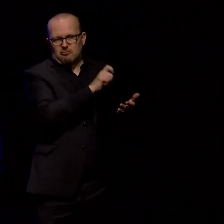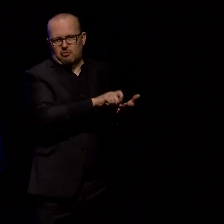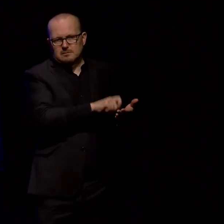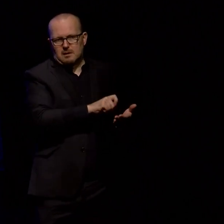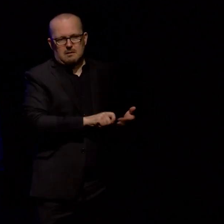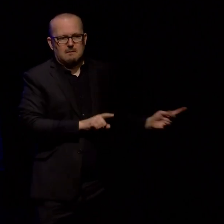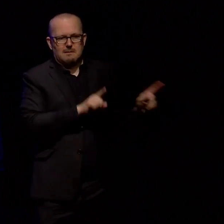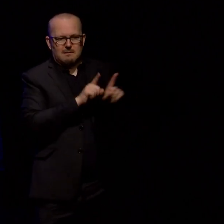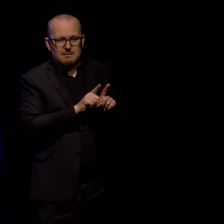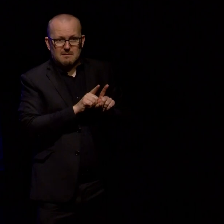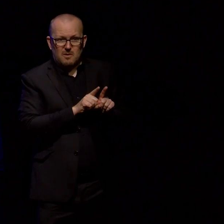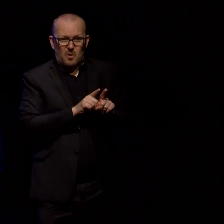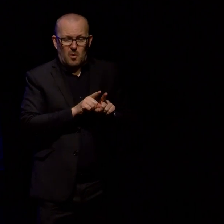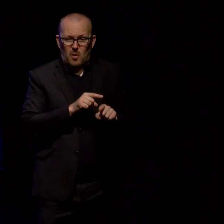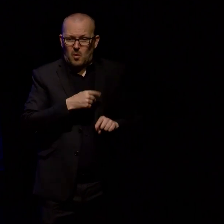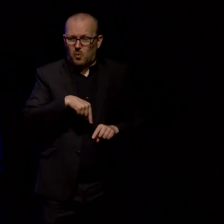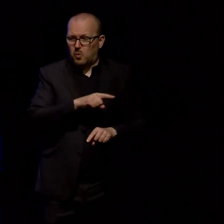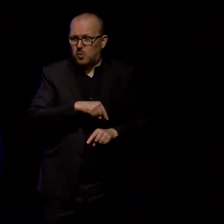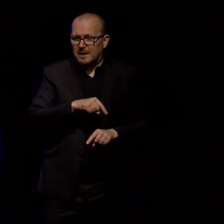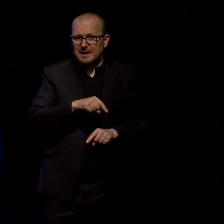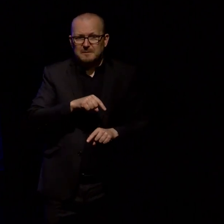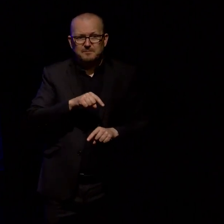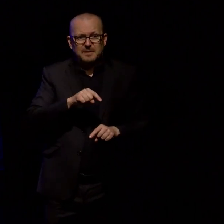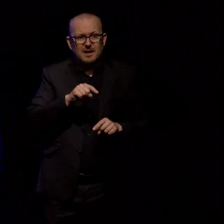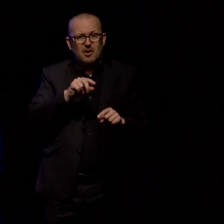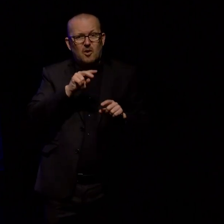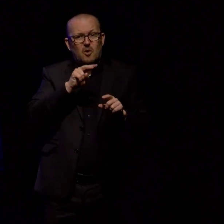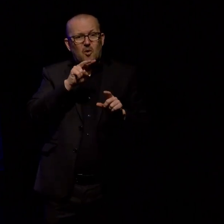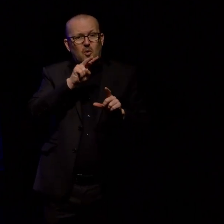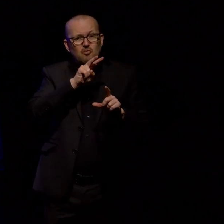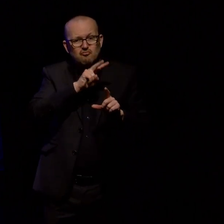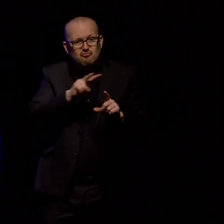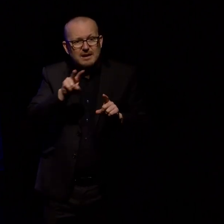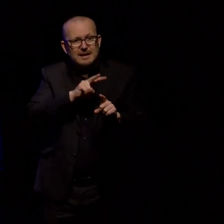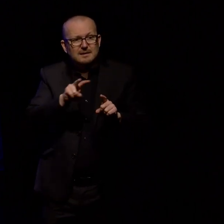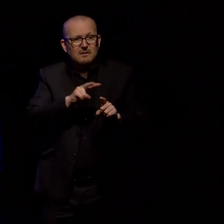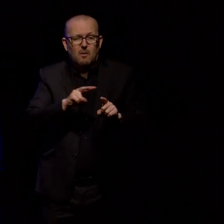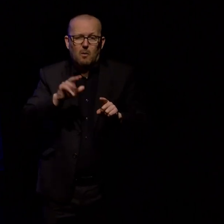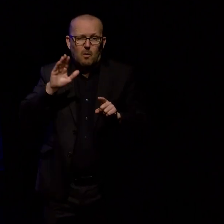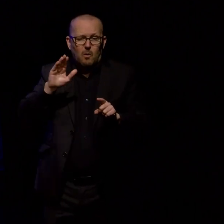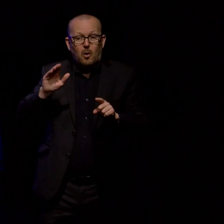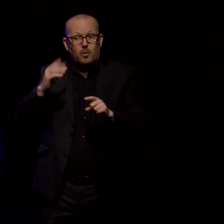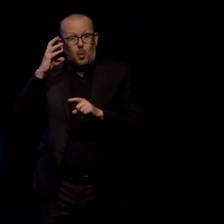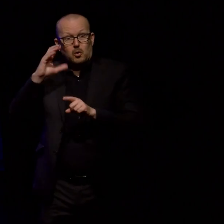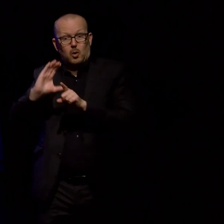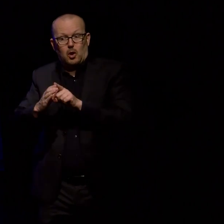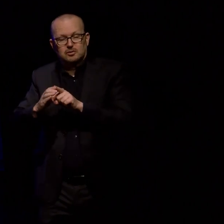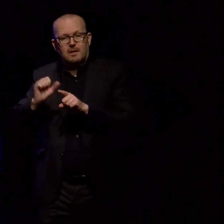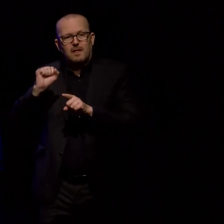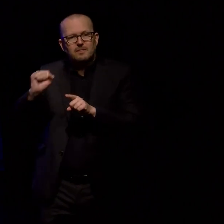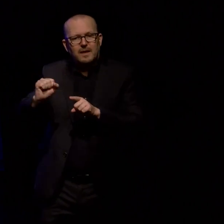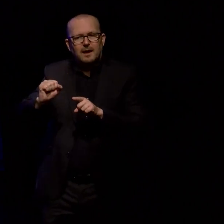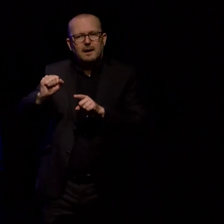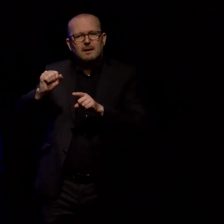single, we read every single musician biography on the Audio Culture website along with their Wikipedia